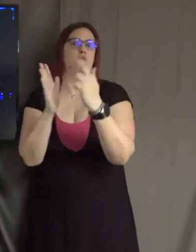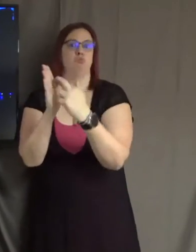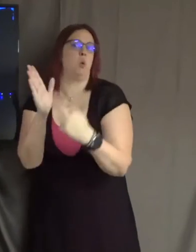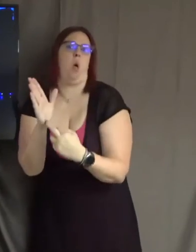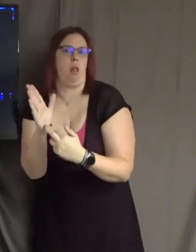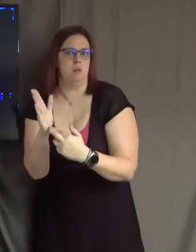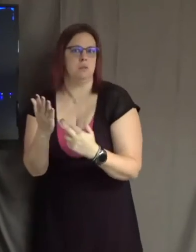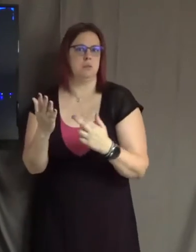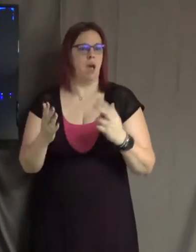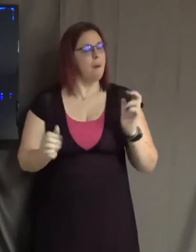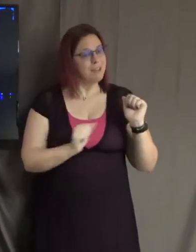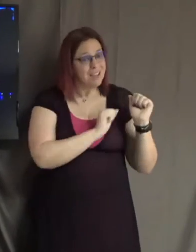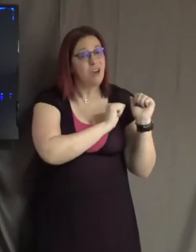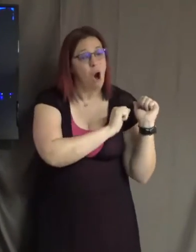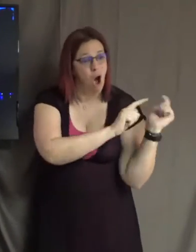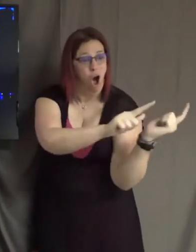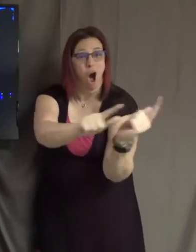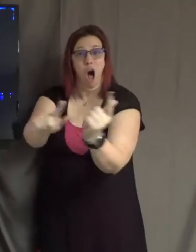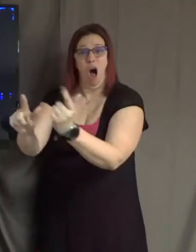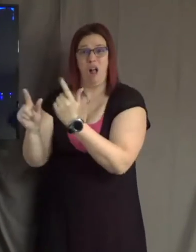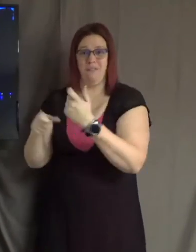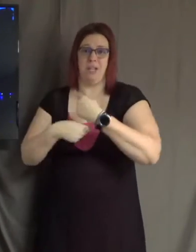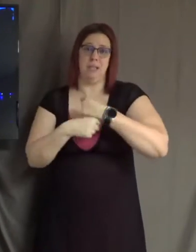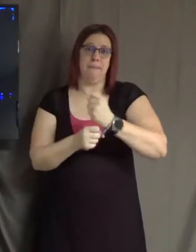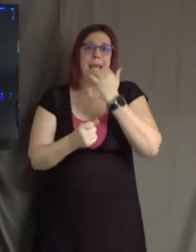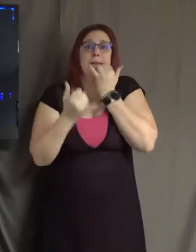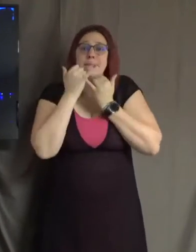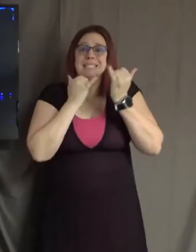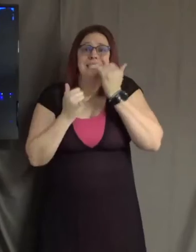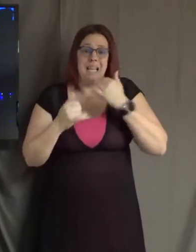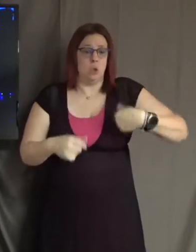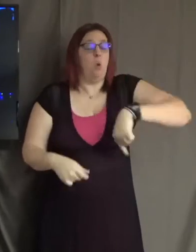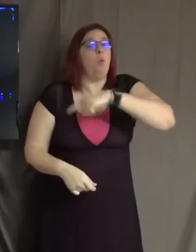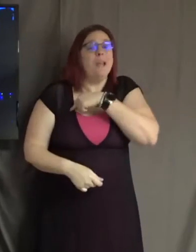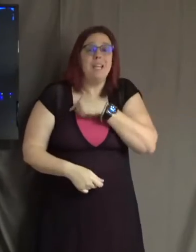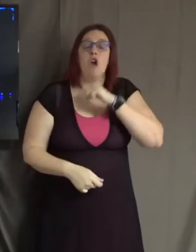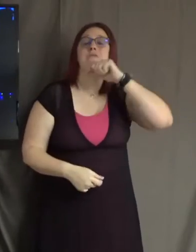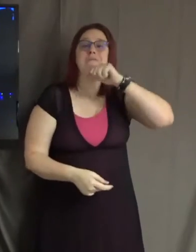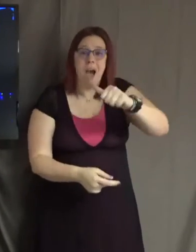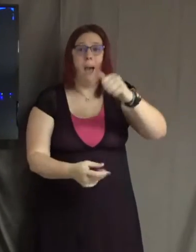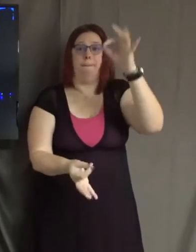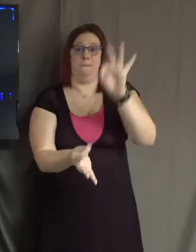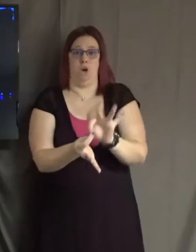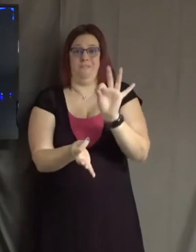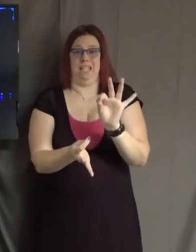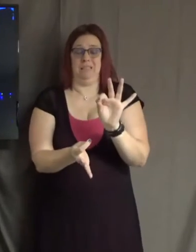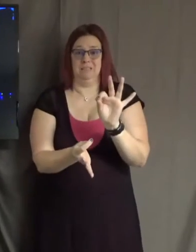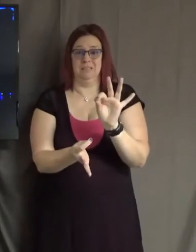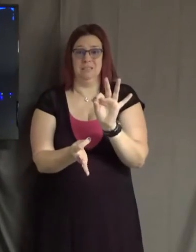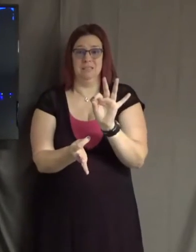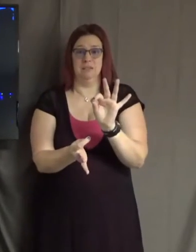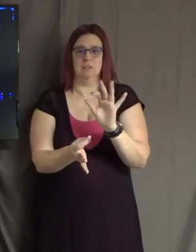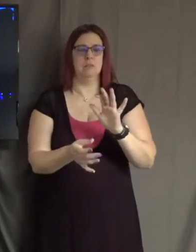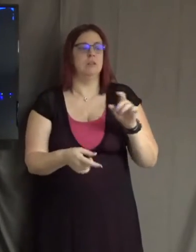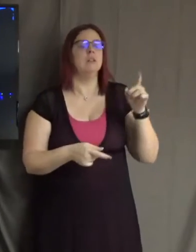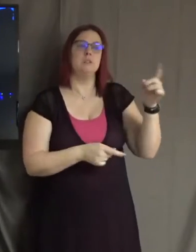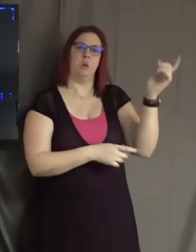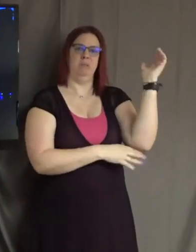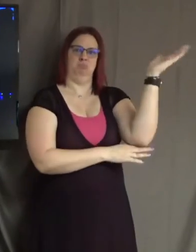have made those kind of mistakes. We're not, we're all imperfect. We all do that sort of thing. And he says this iconic